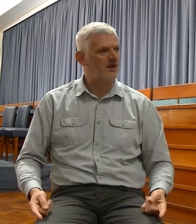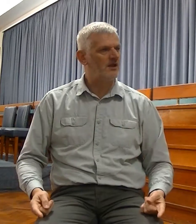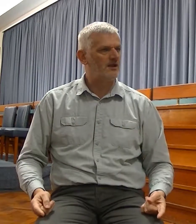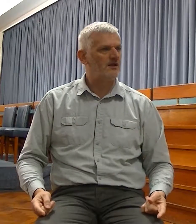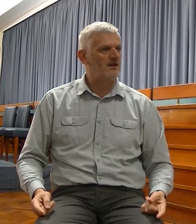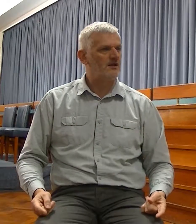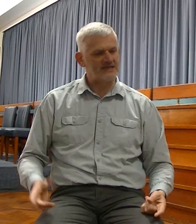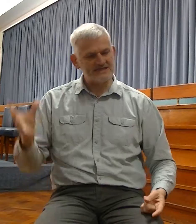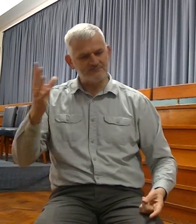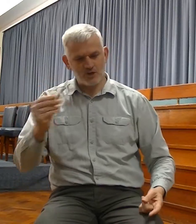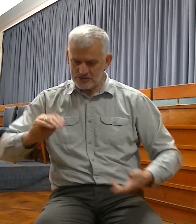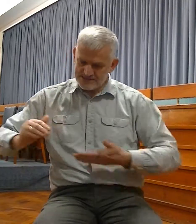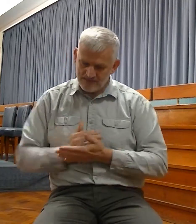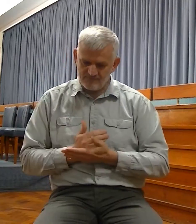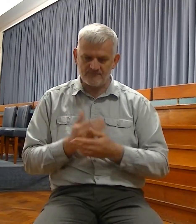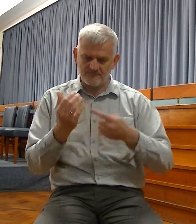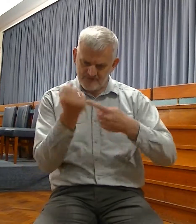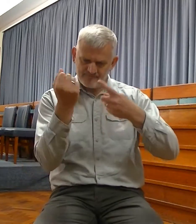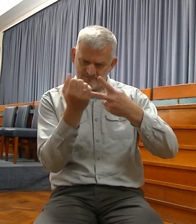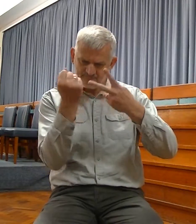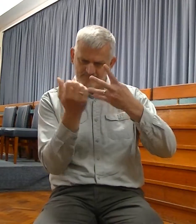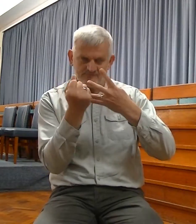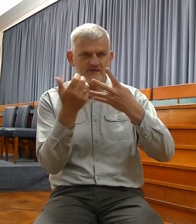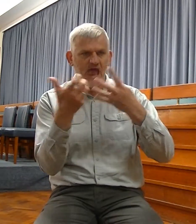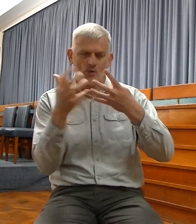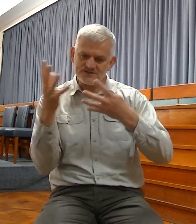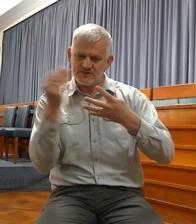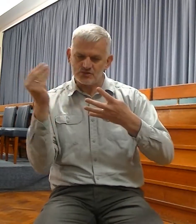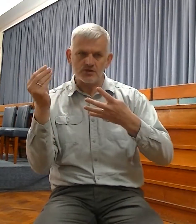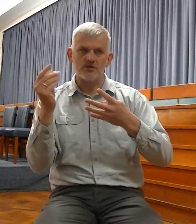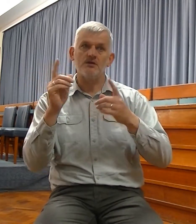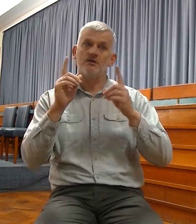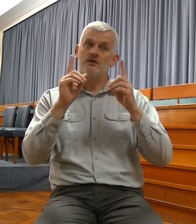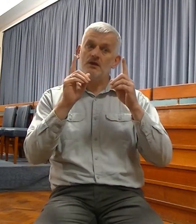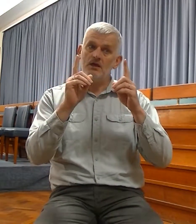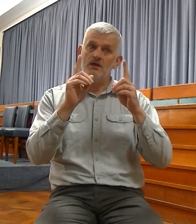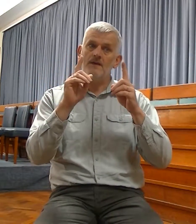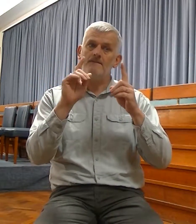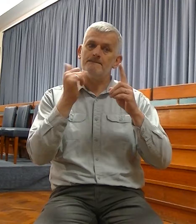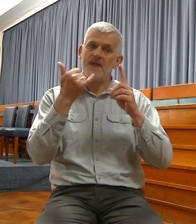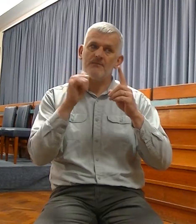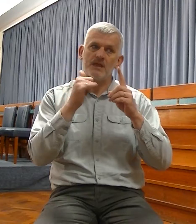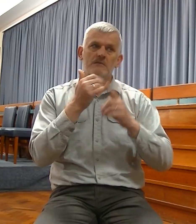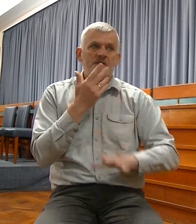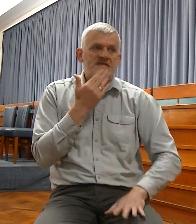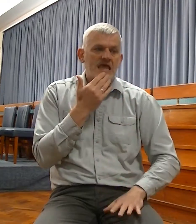dismayed, defeated. We may backslide. We may fall. But we will not be defeated